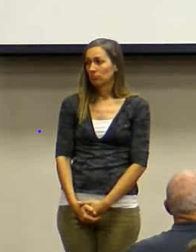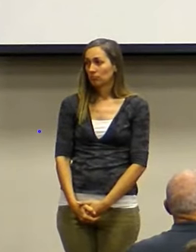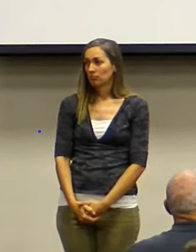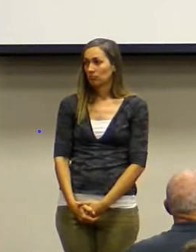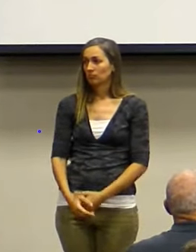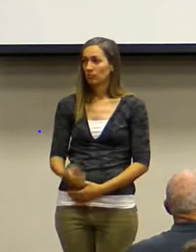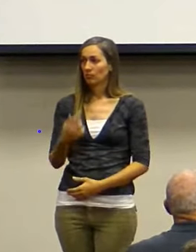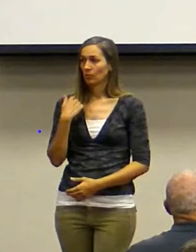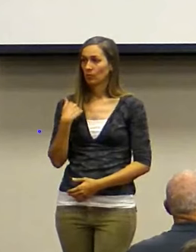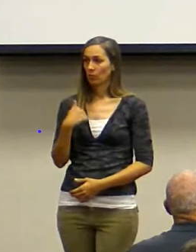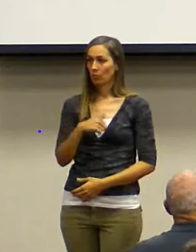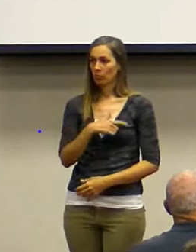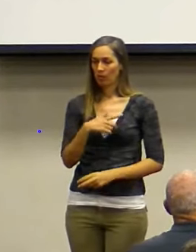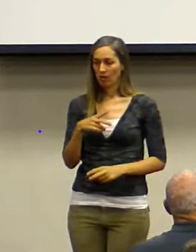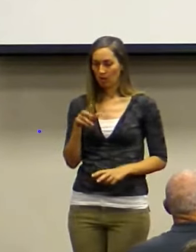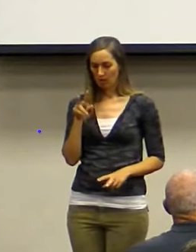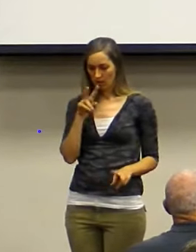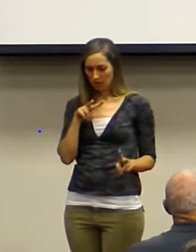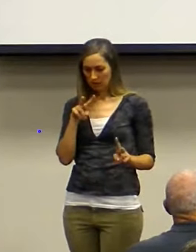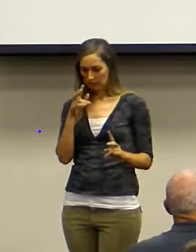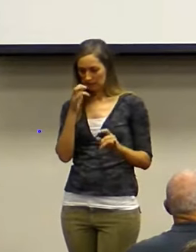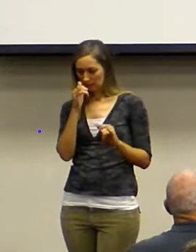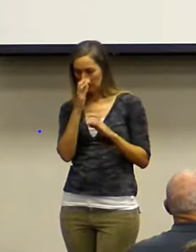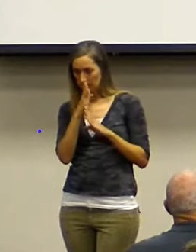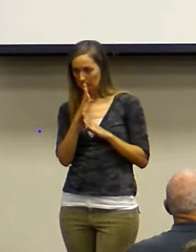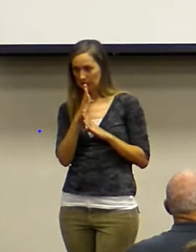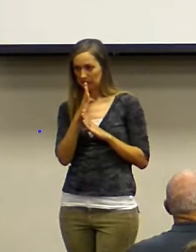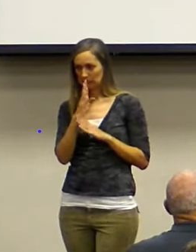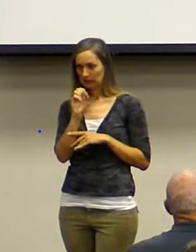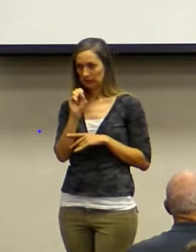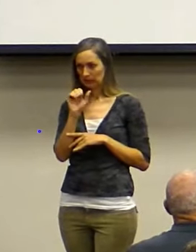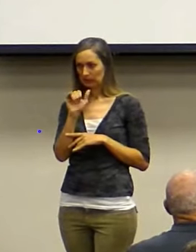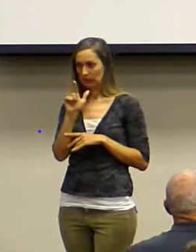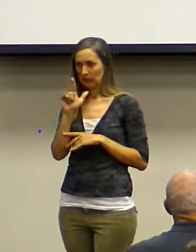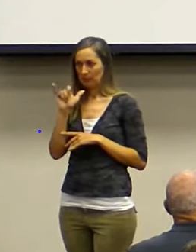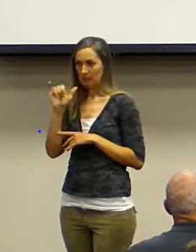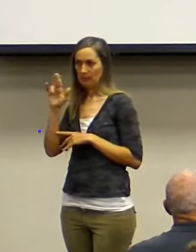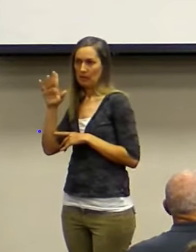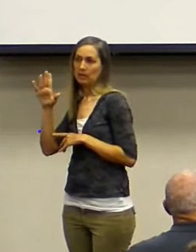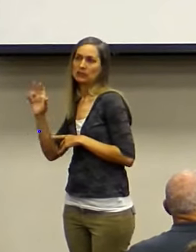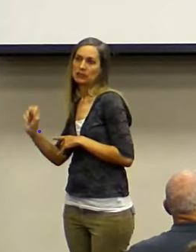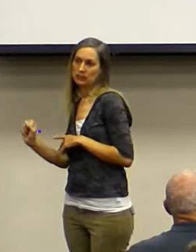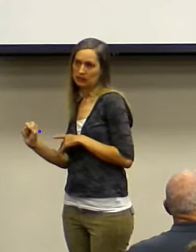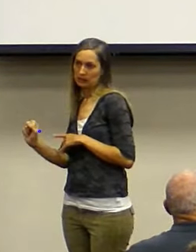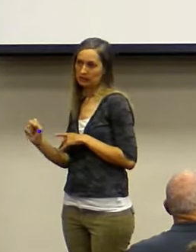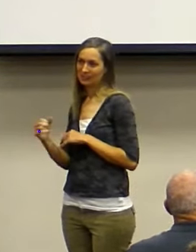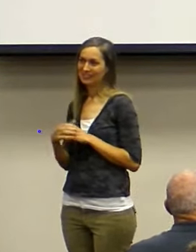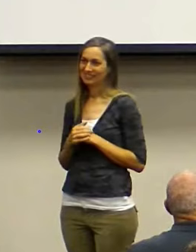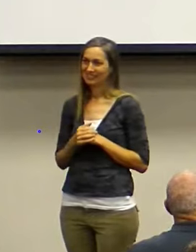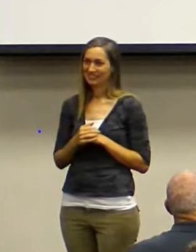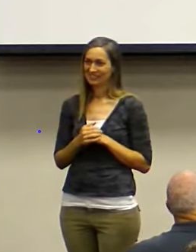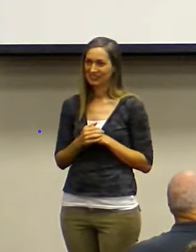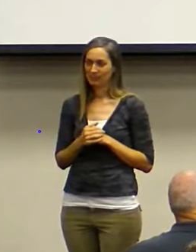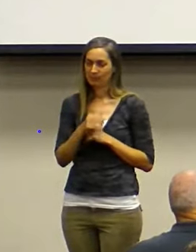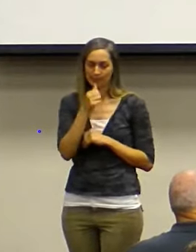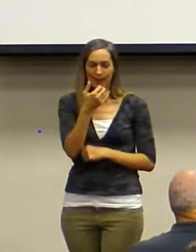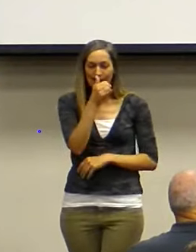We look at the celibate, or celibate, syllabus, or not syllabuses.